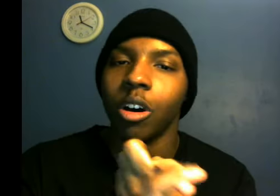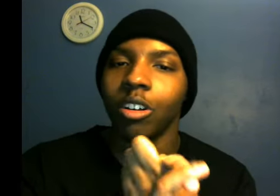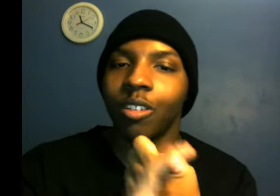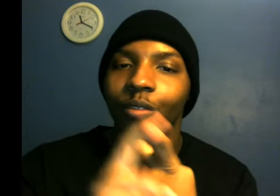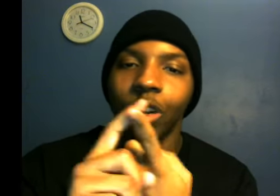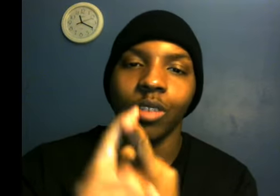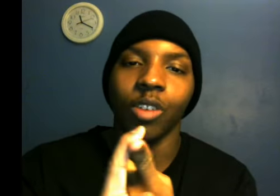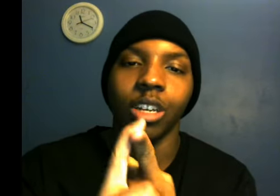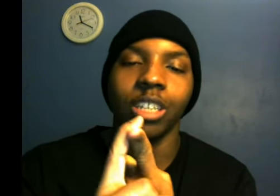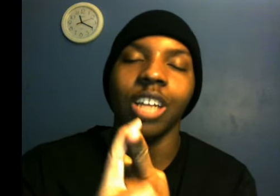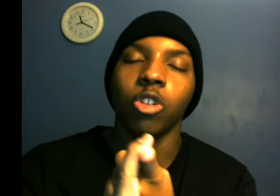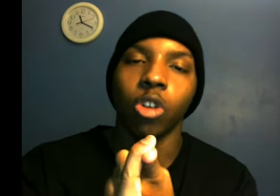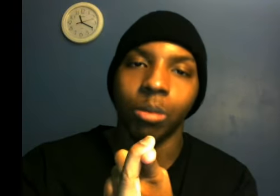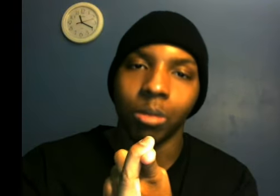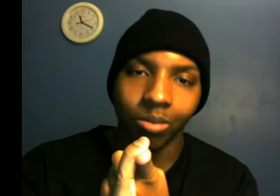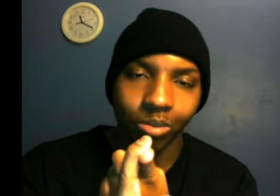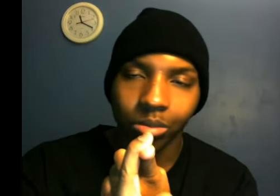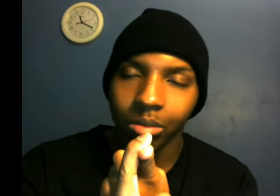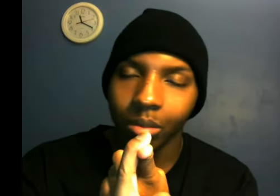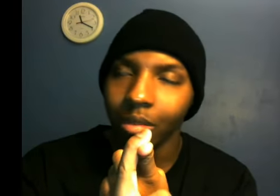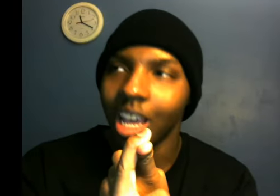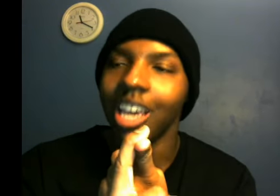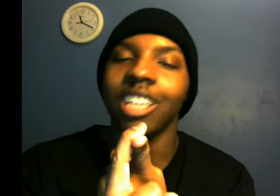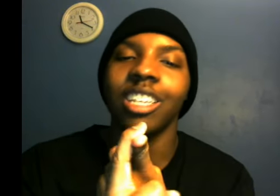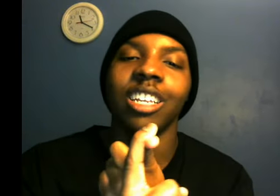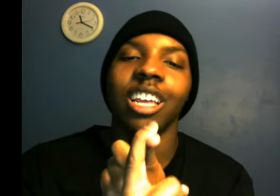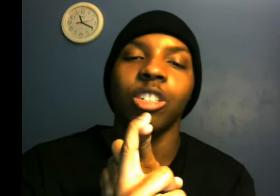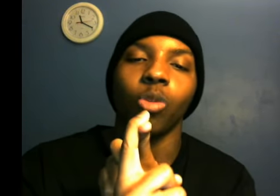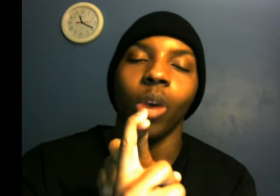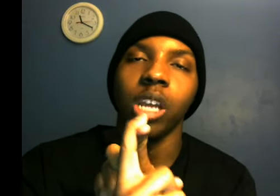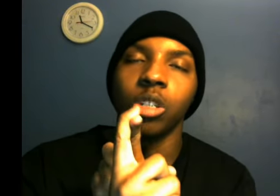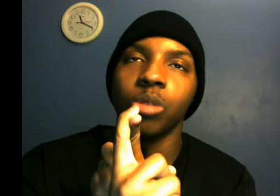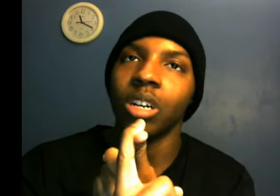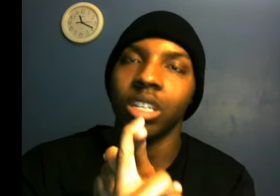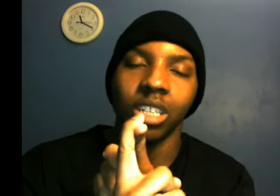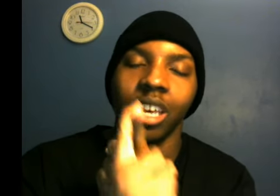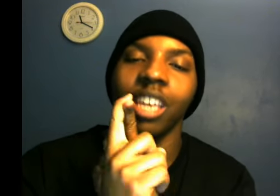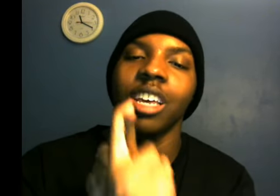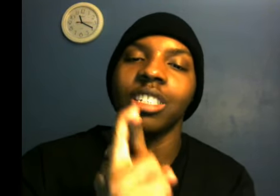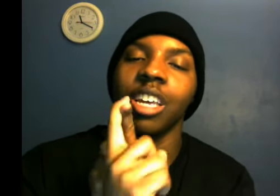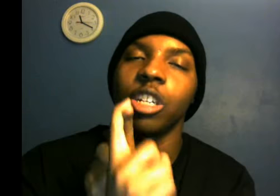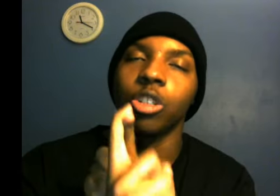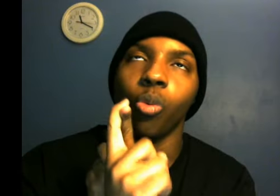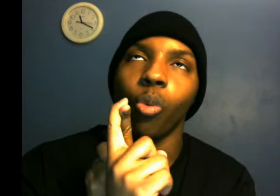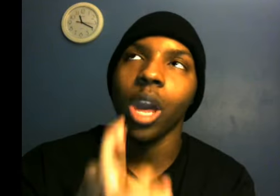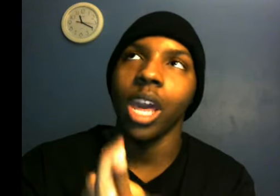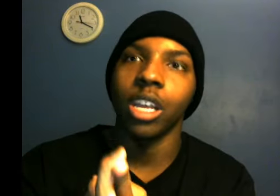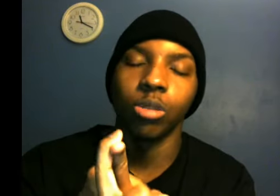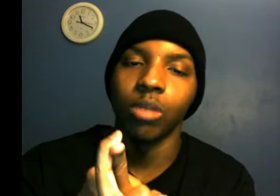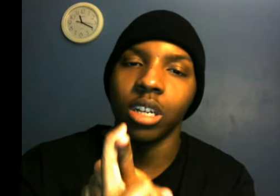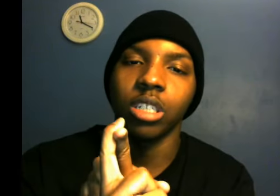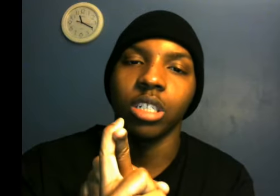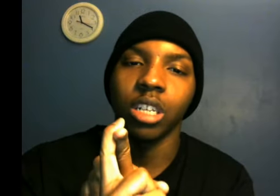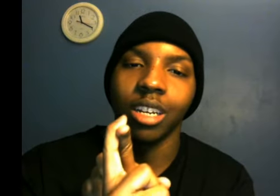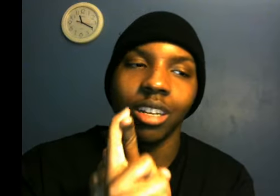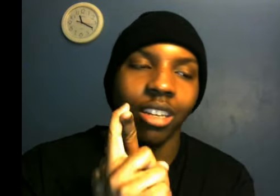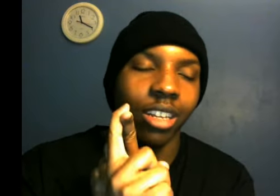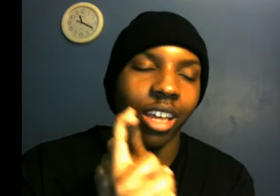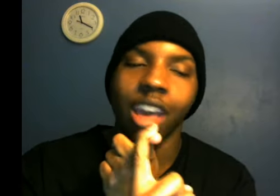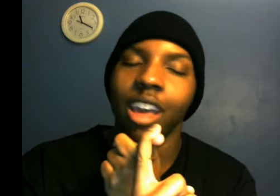all. First of all. He's not durable. He gets injured way too much. He gets injured way too much. And